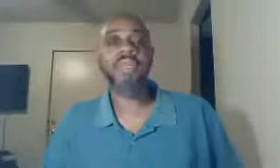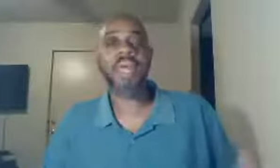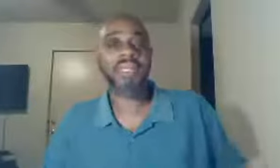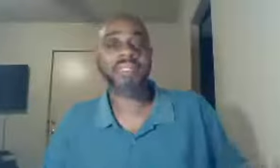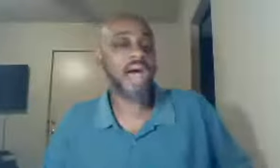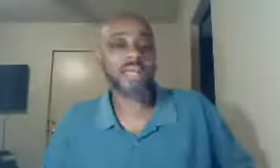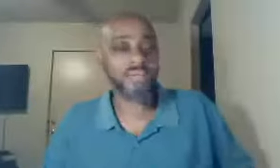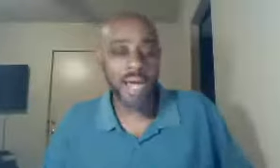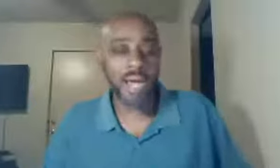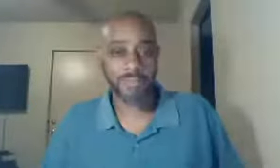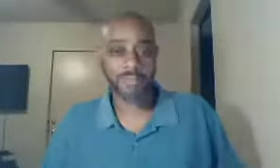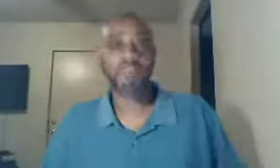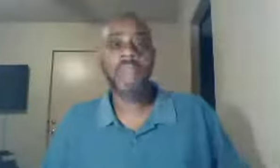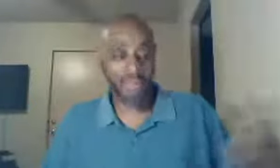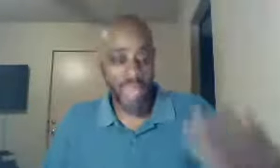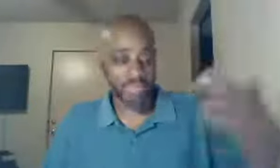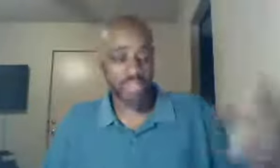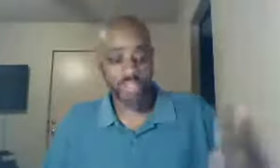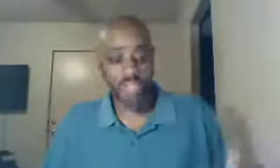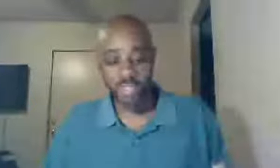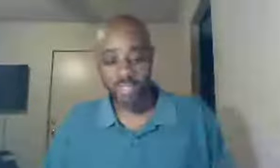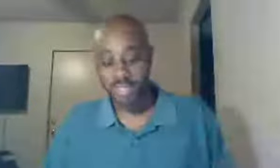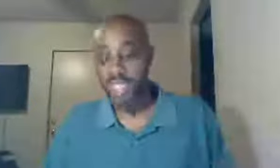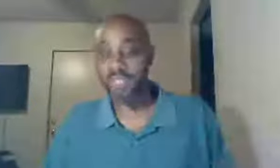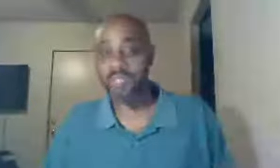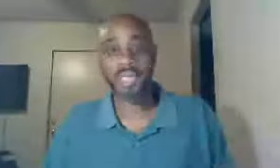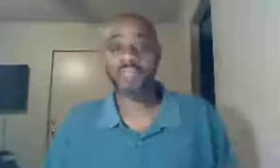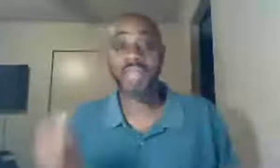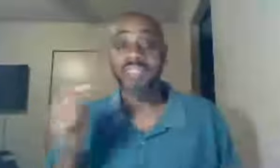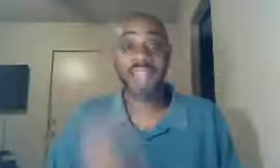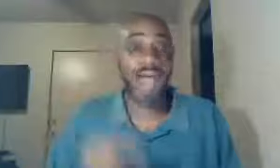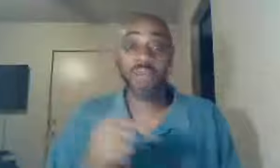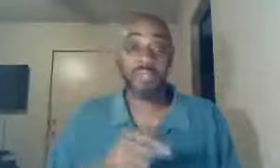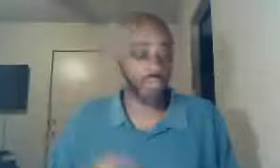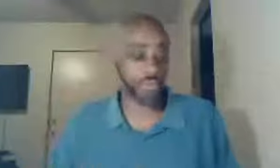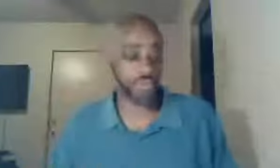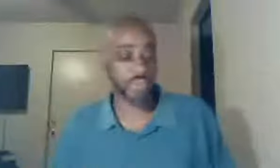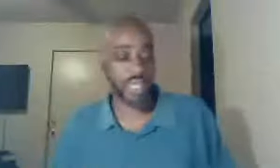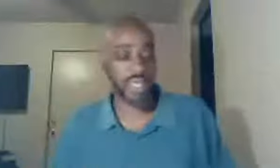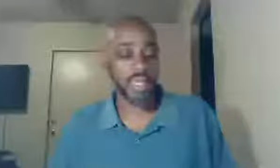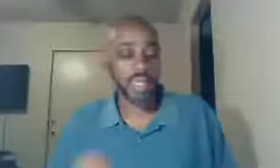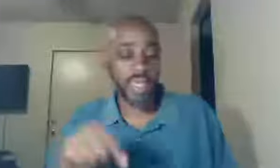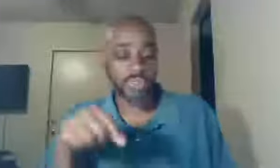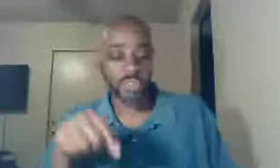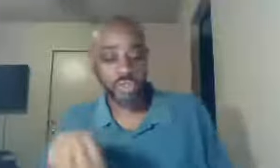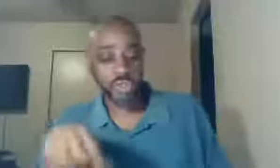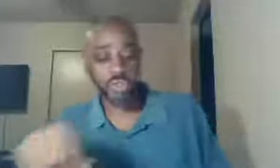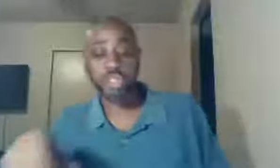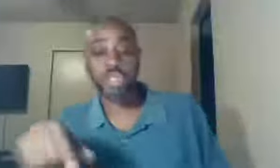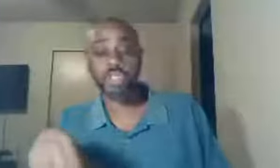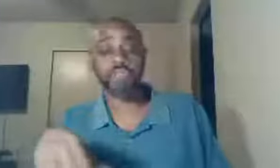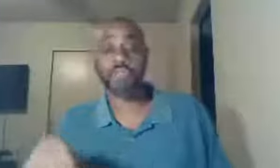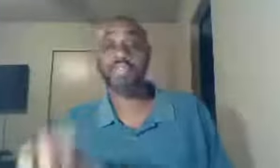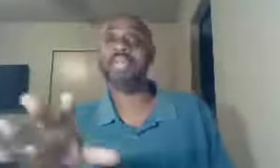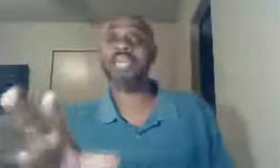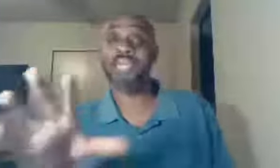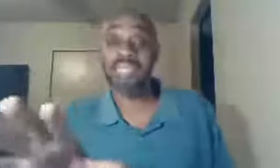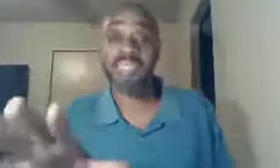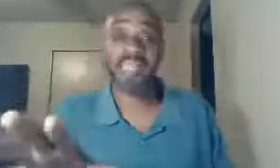that is not of God, I've had such things said to me, that's not what the scriptures are saying, and to use such a scripture, not that he did